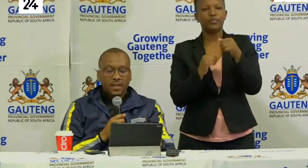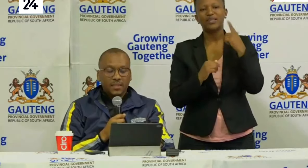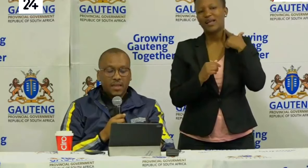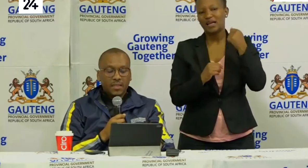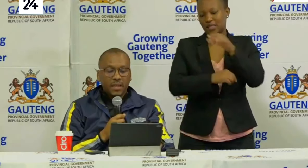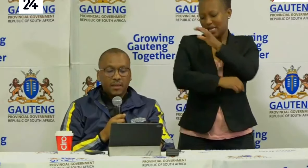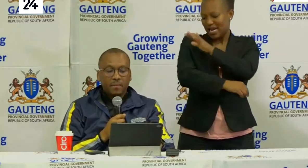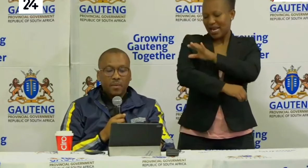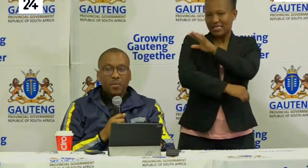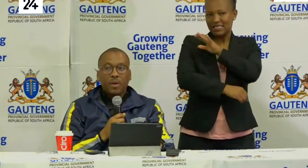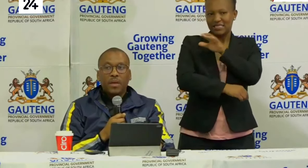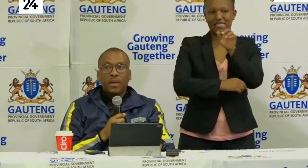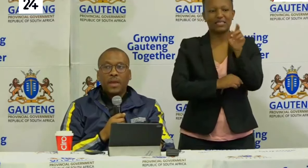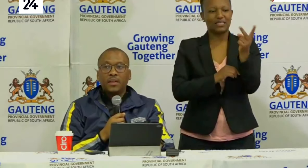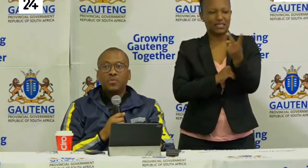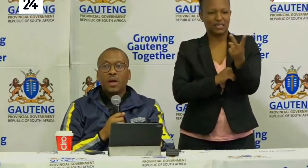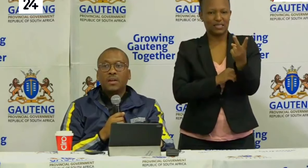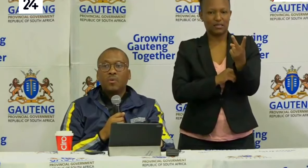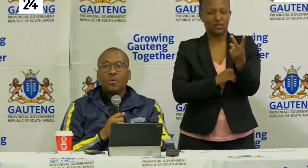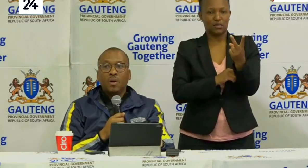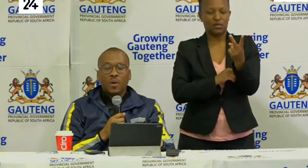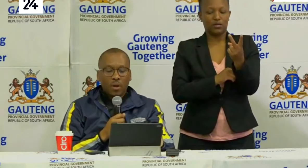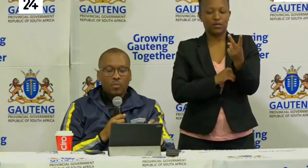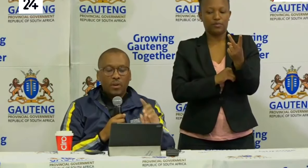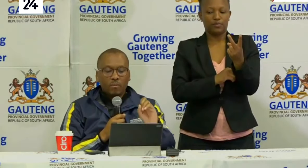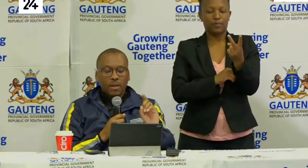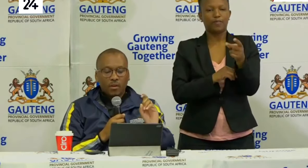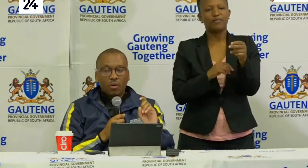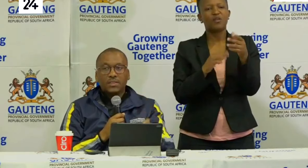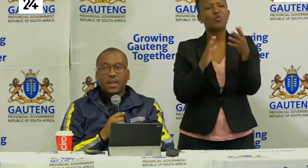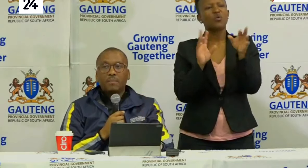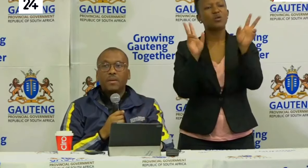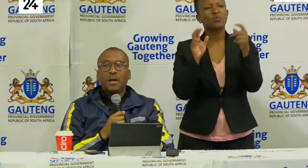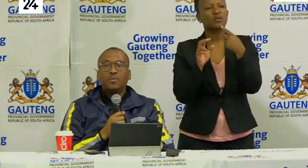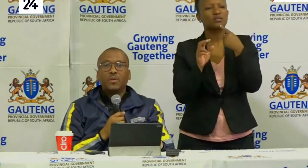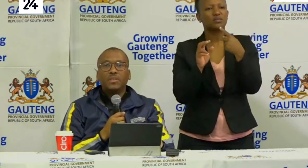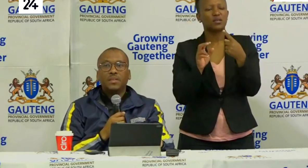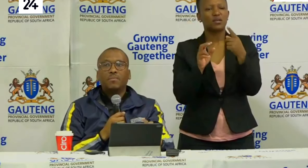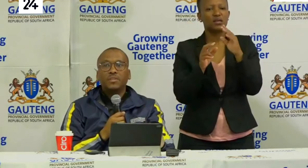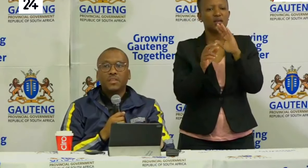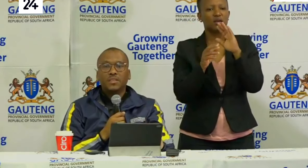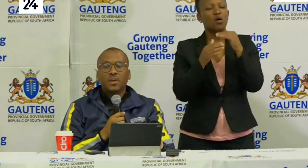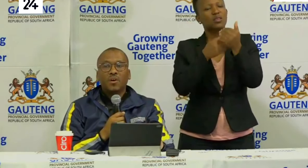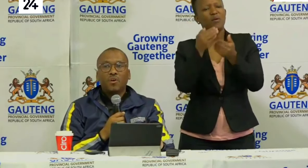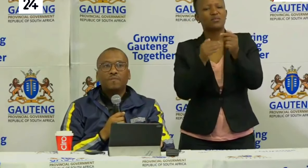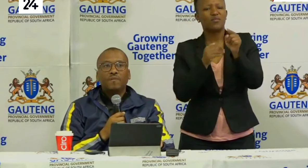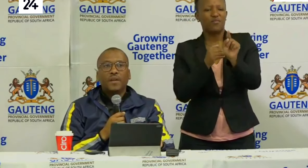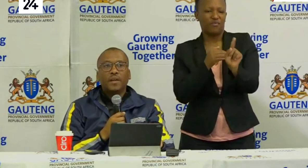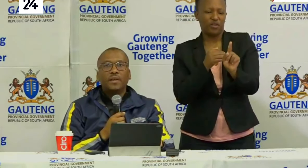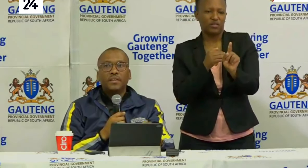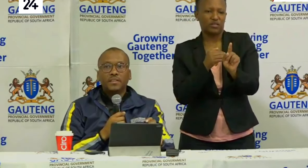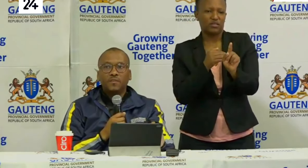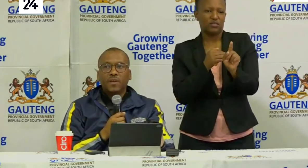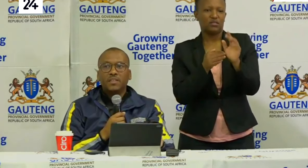are clinics that we had to undergo what we normally call scrubbing down which is a process of